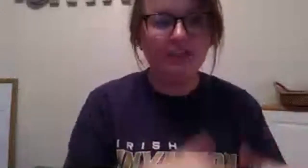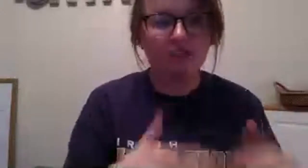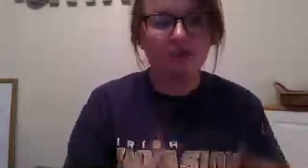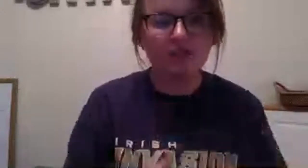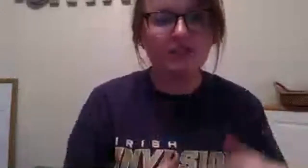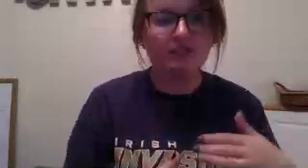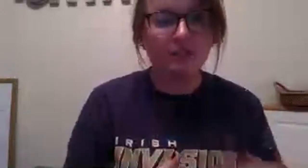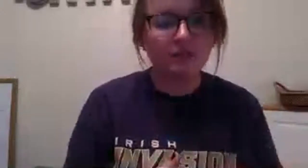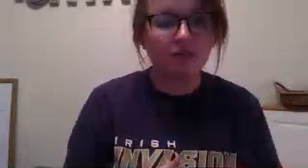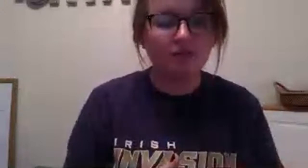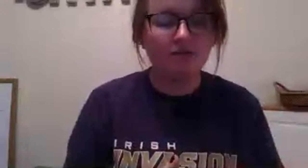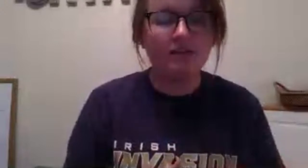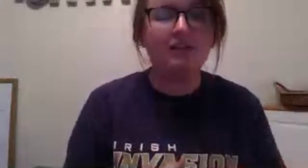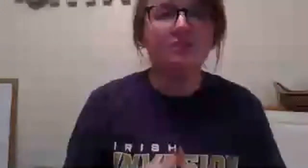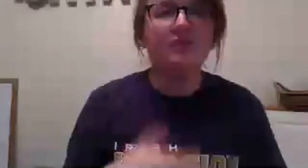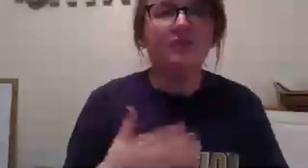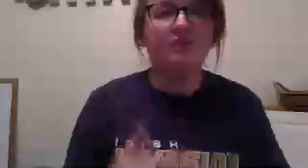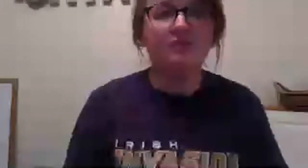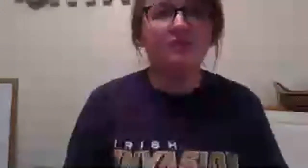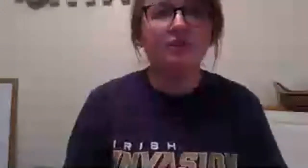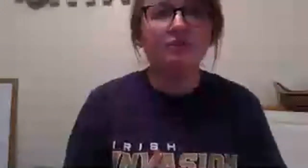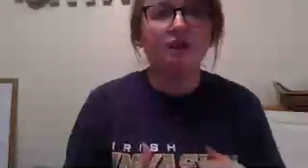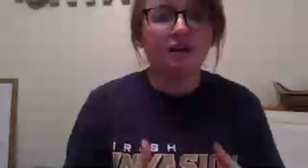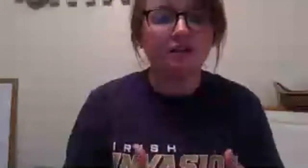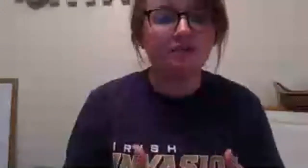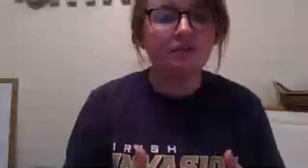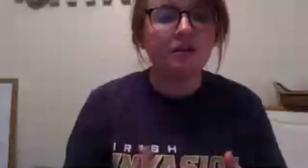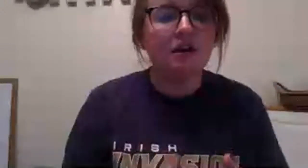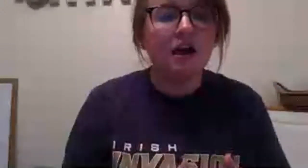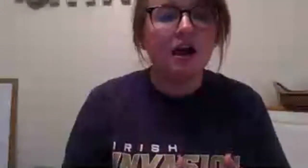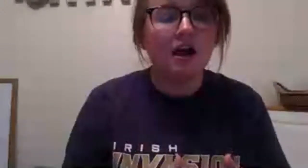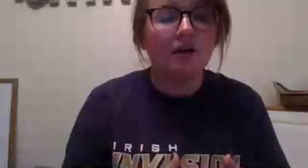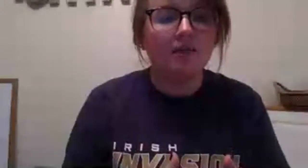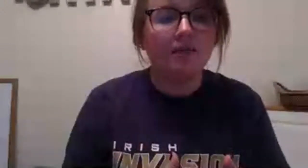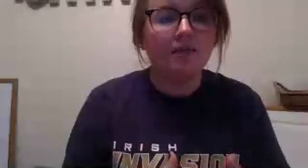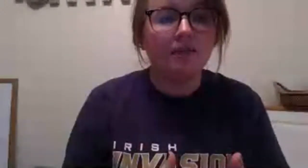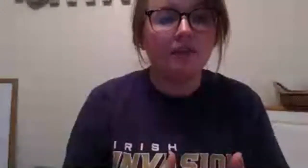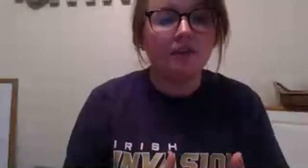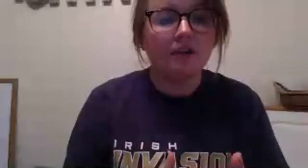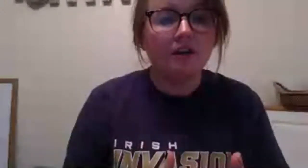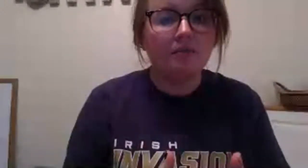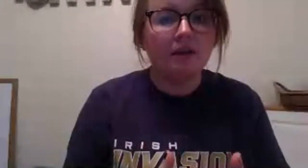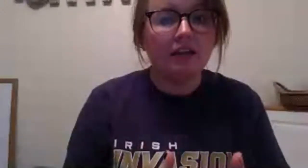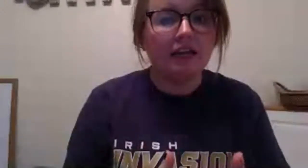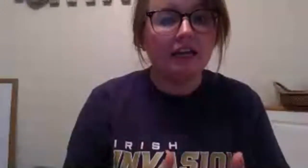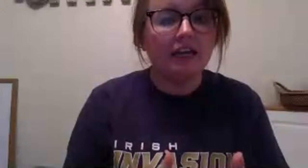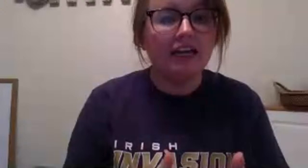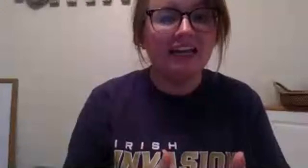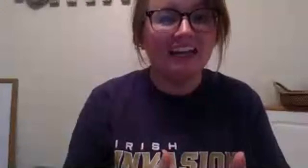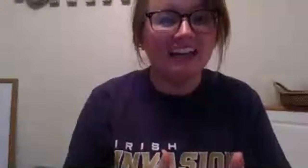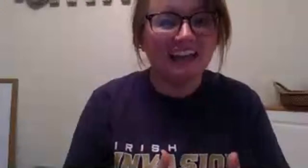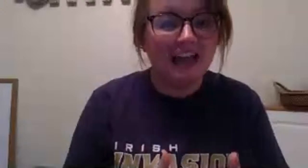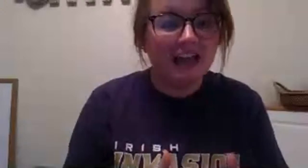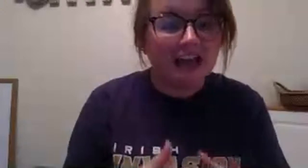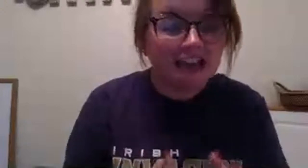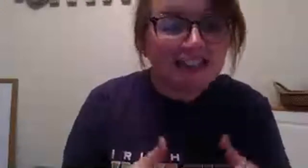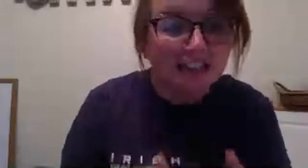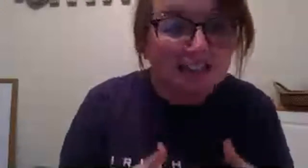stories that are really cool about saints and we get to know them which is awesome um but like he's still